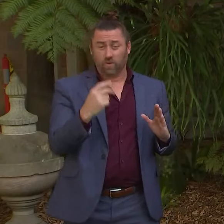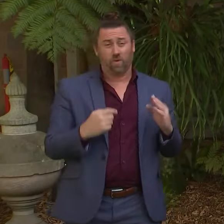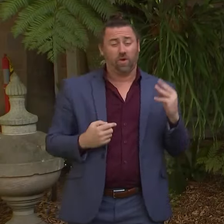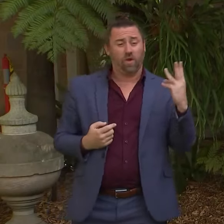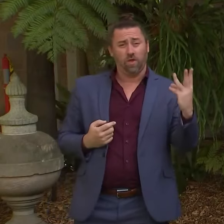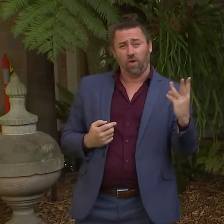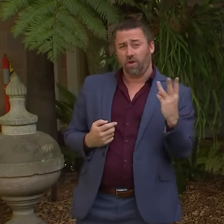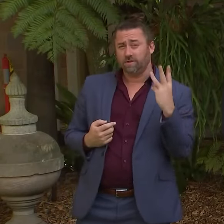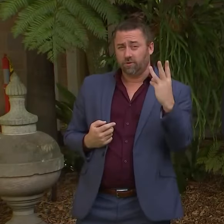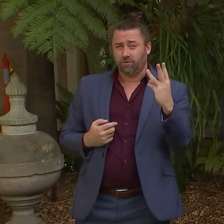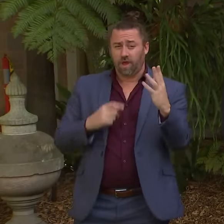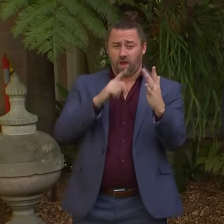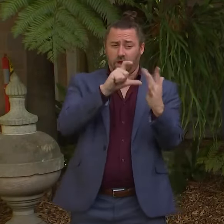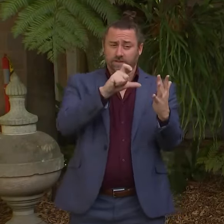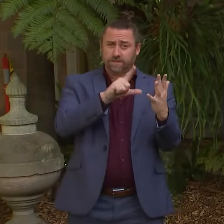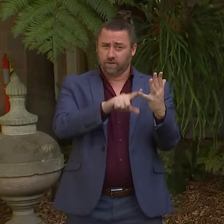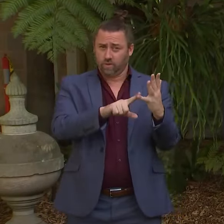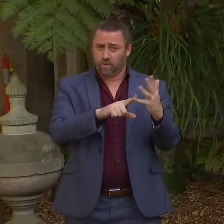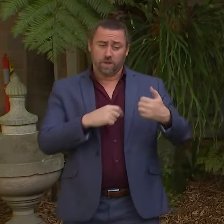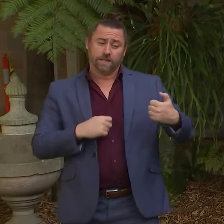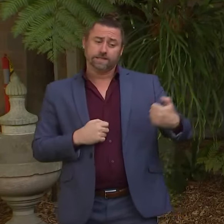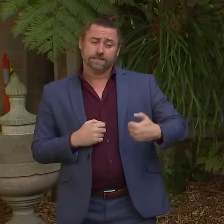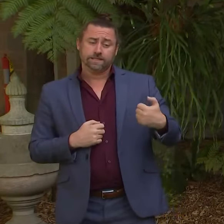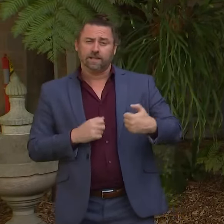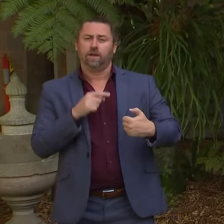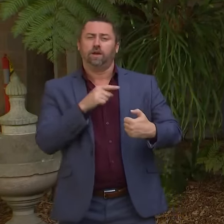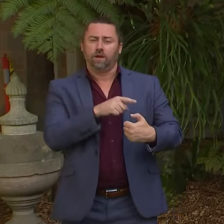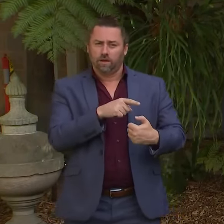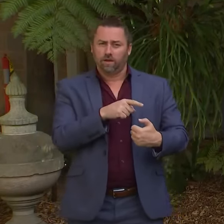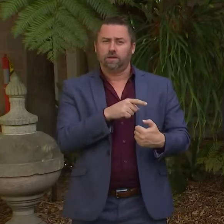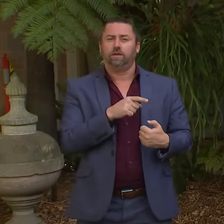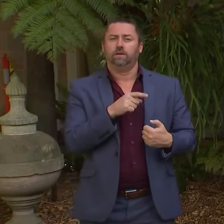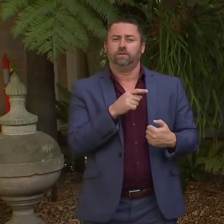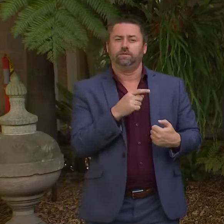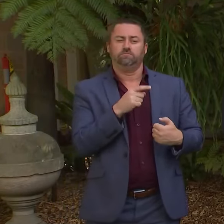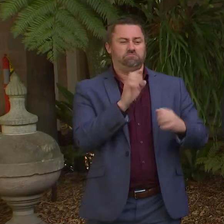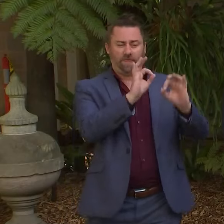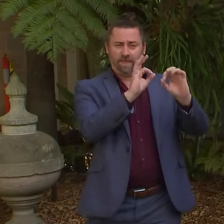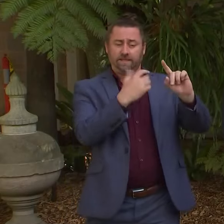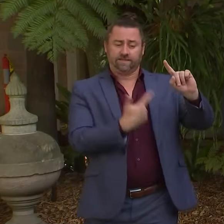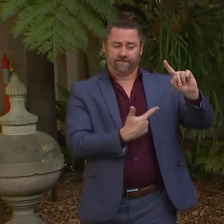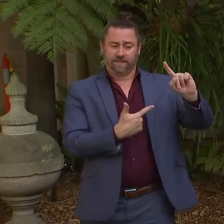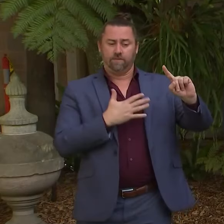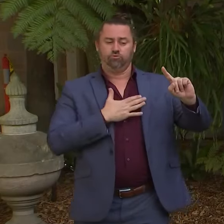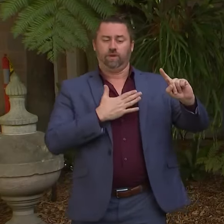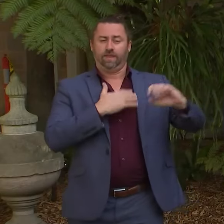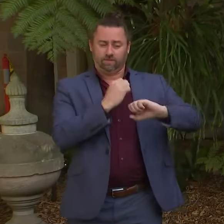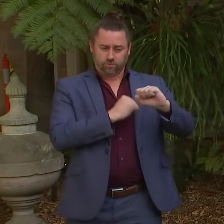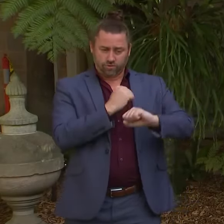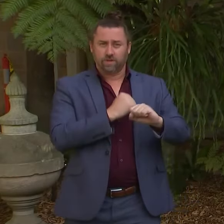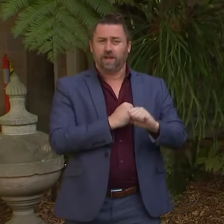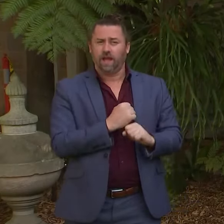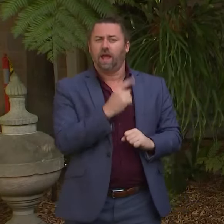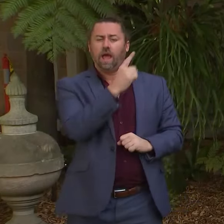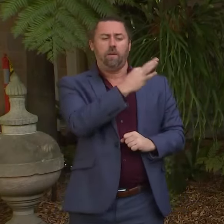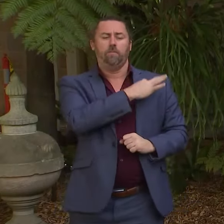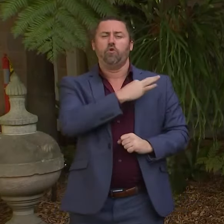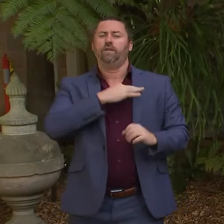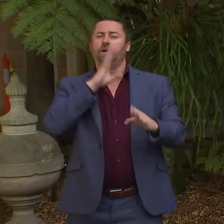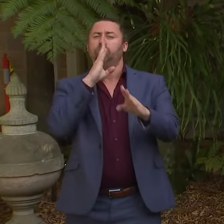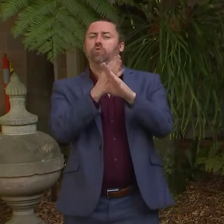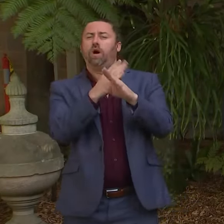in ICU, 16 who are not ventilated and 17 who are ventilated and 26 in our private hospitals.